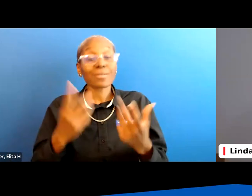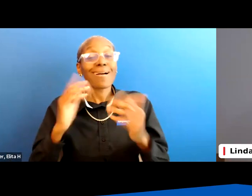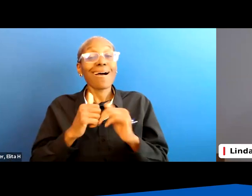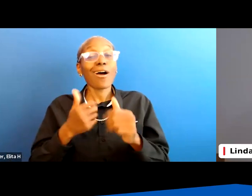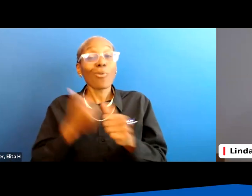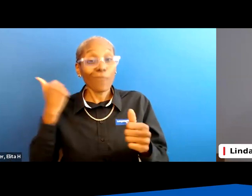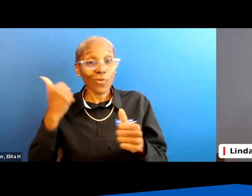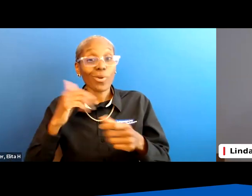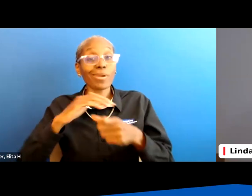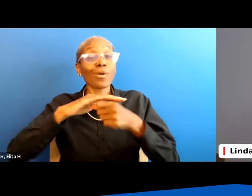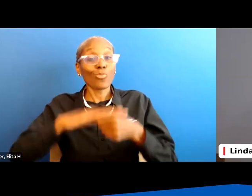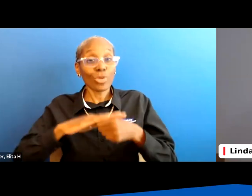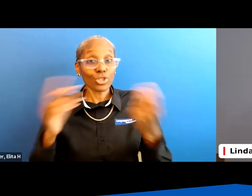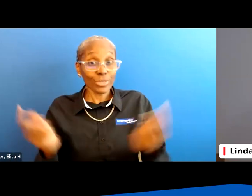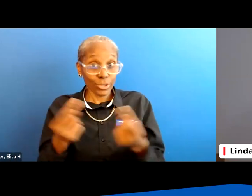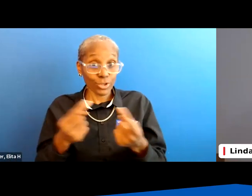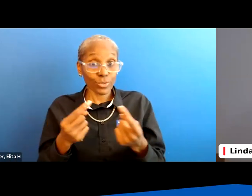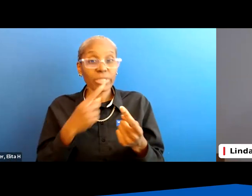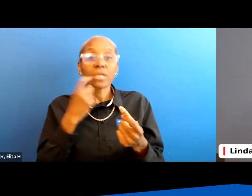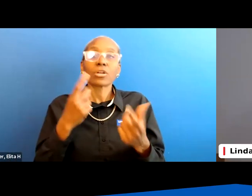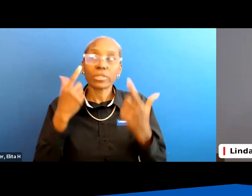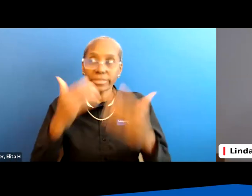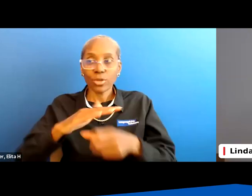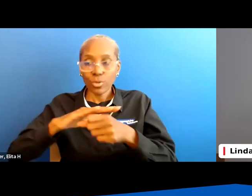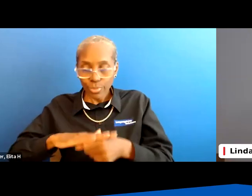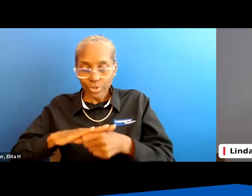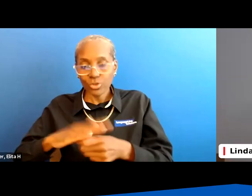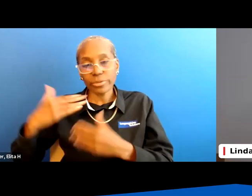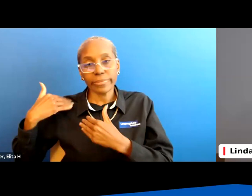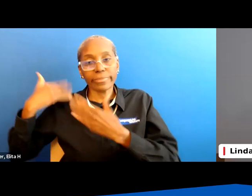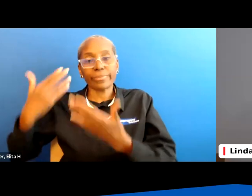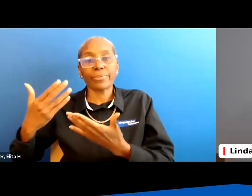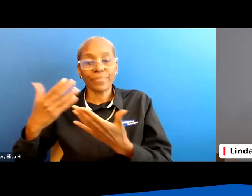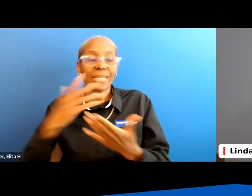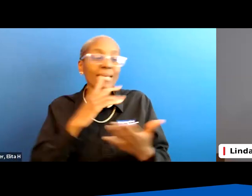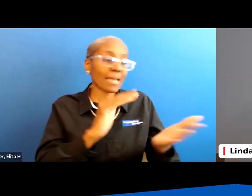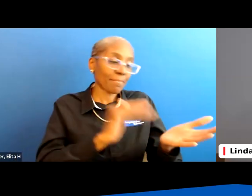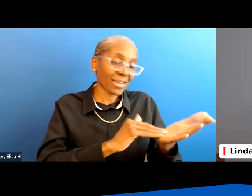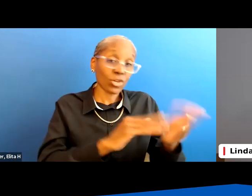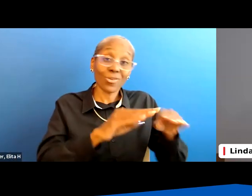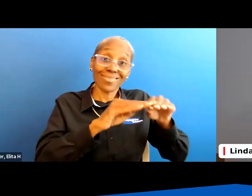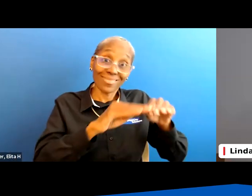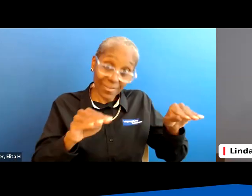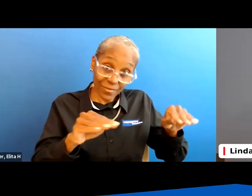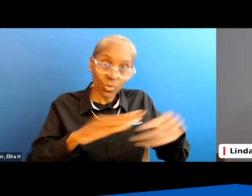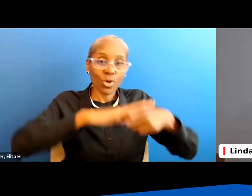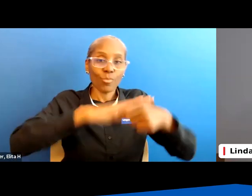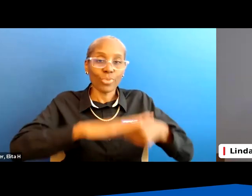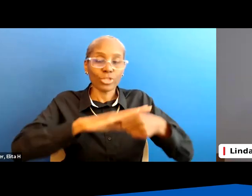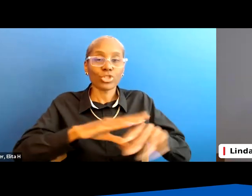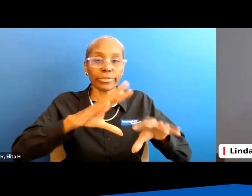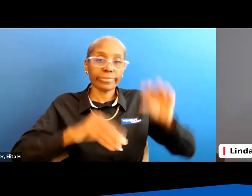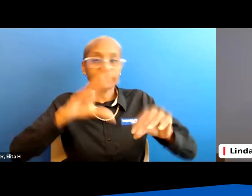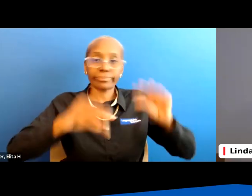pressure injury is doing your pressure releases and using medical grade pressure dispersing equipment um